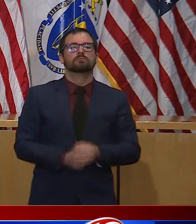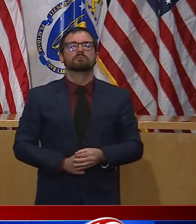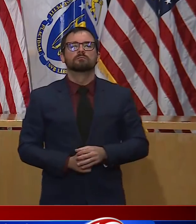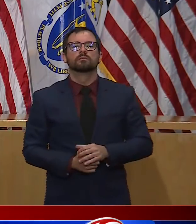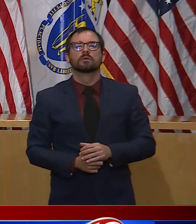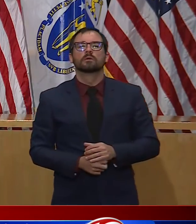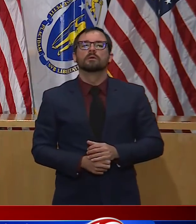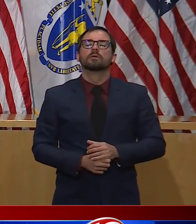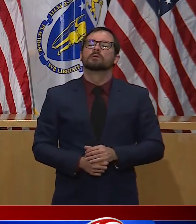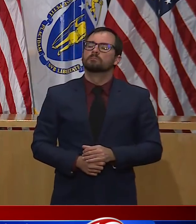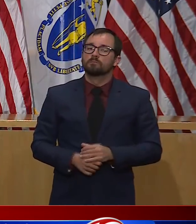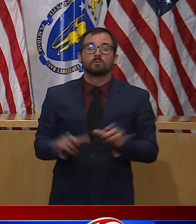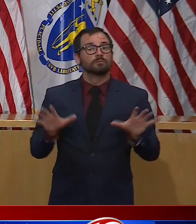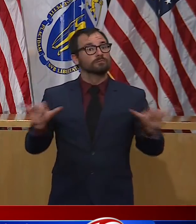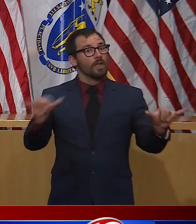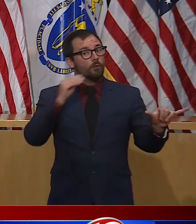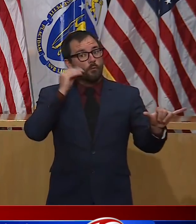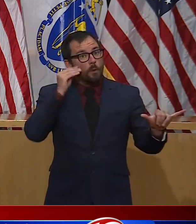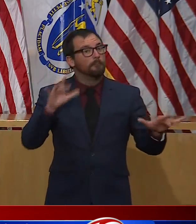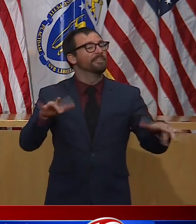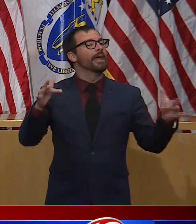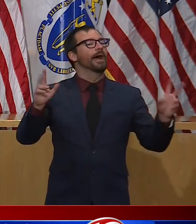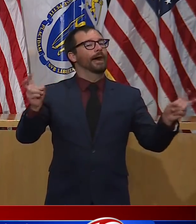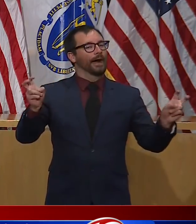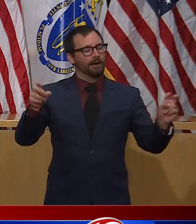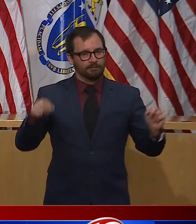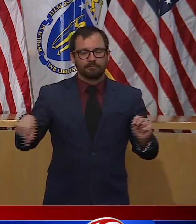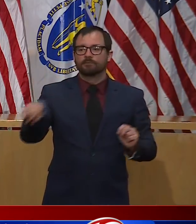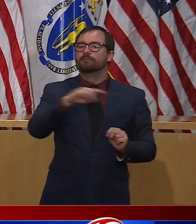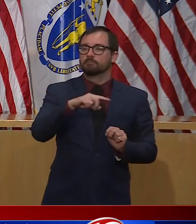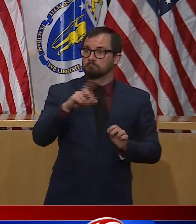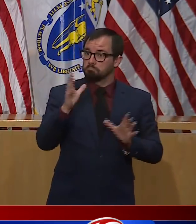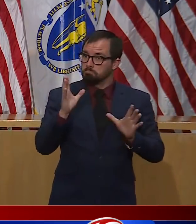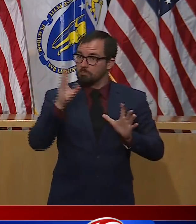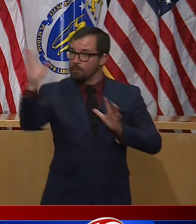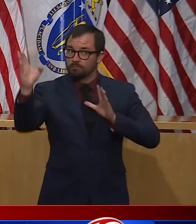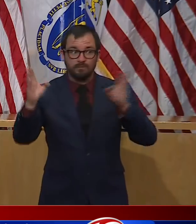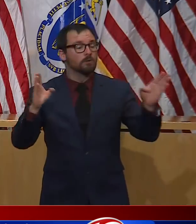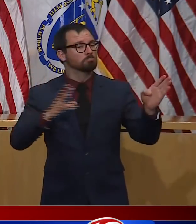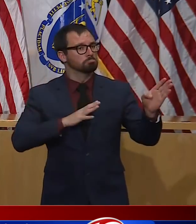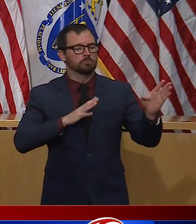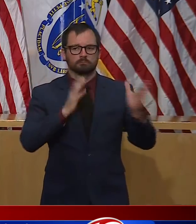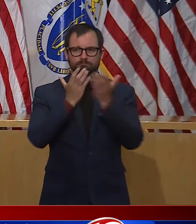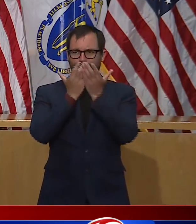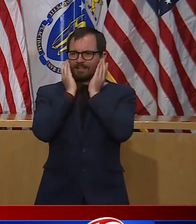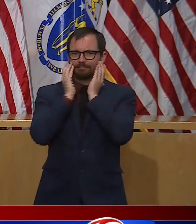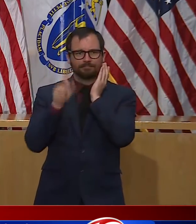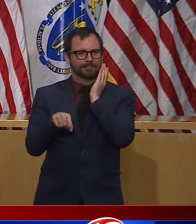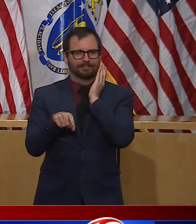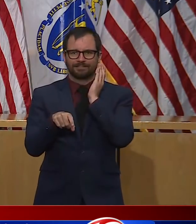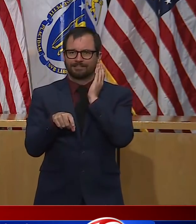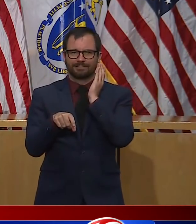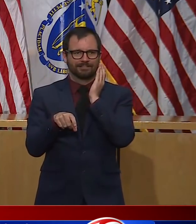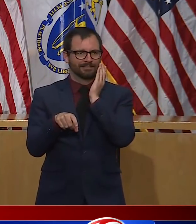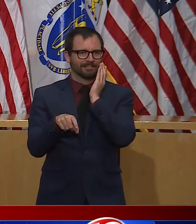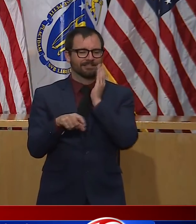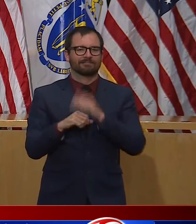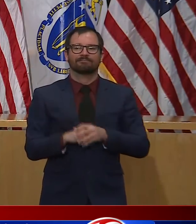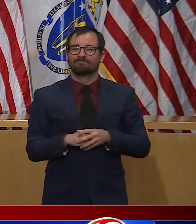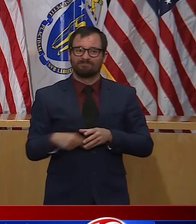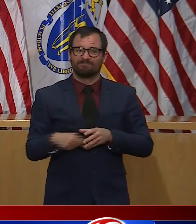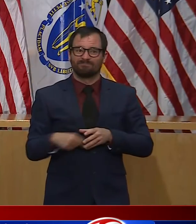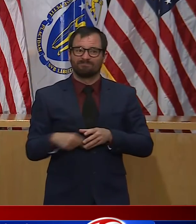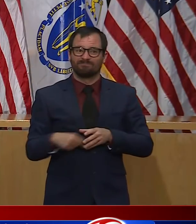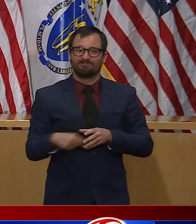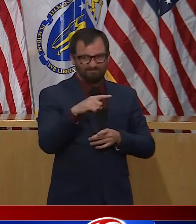from those around you. Everyone has a responsibility to wash their hands, distance themselves from others, and be